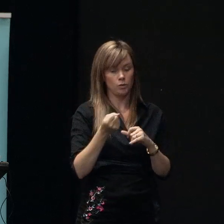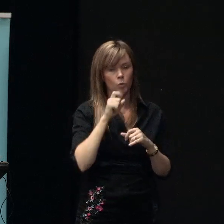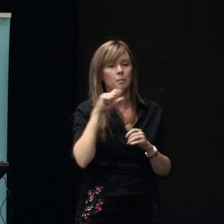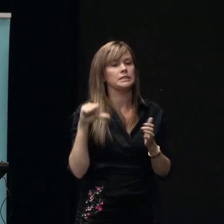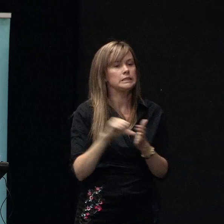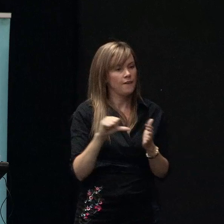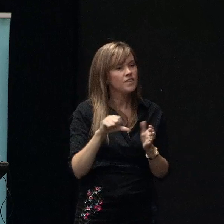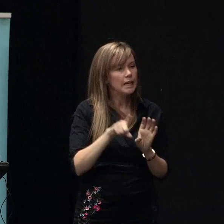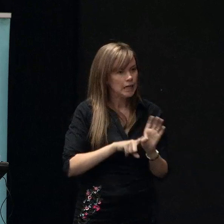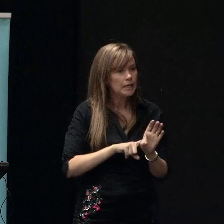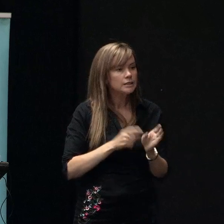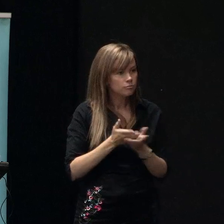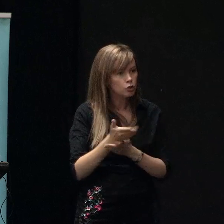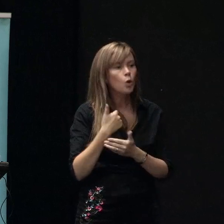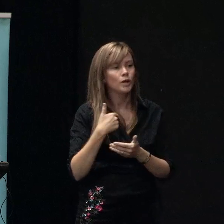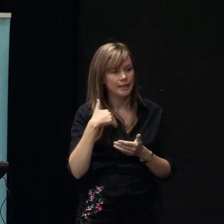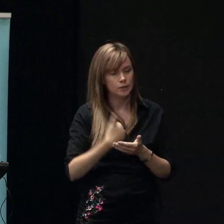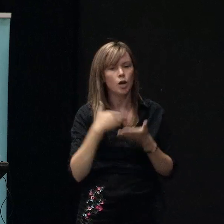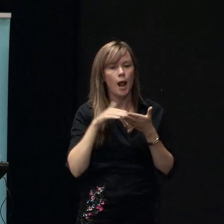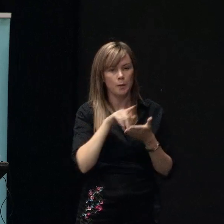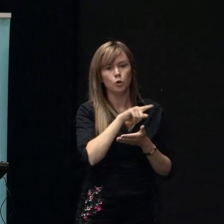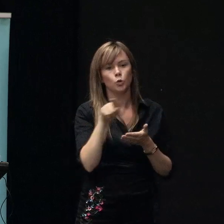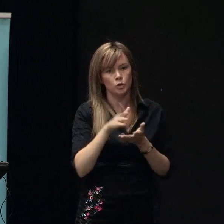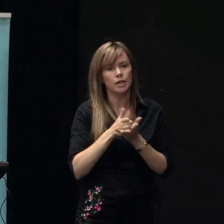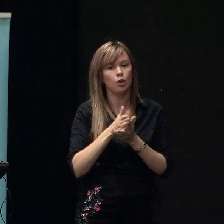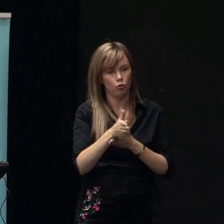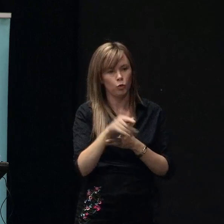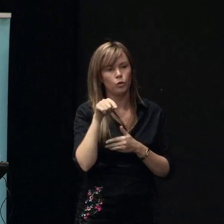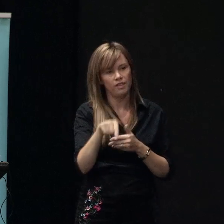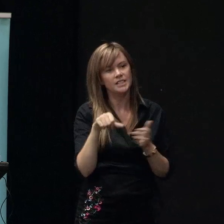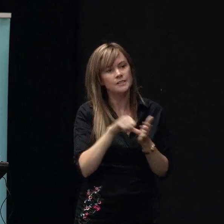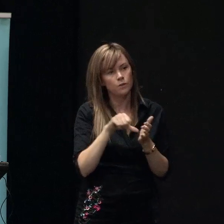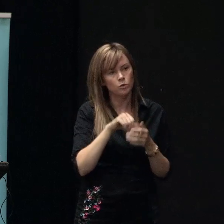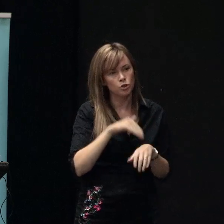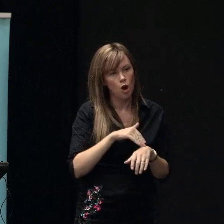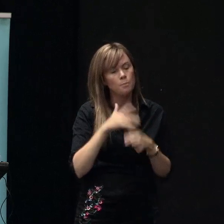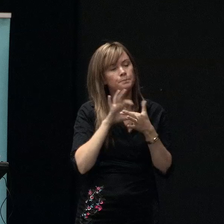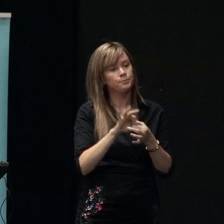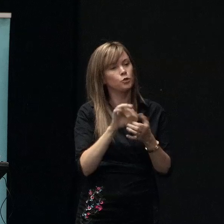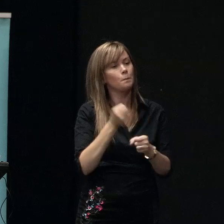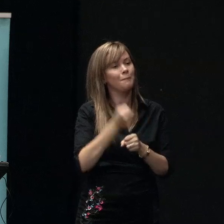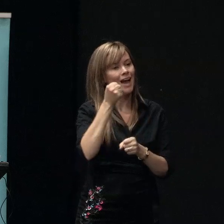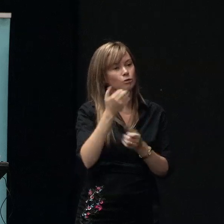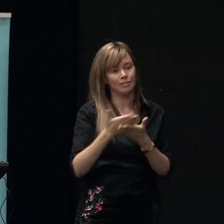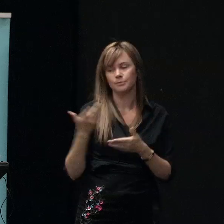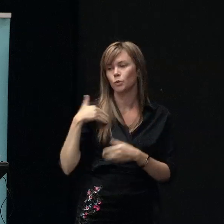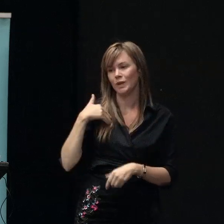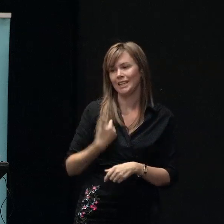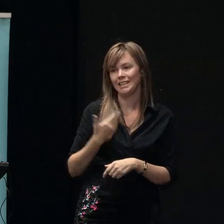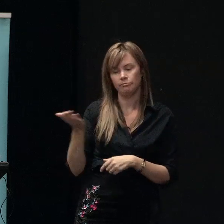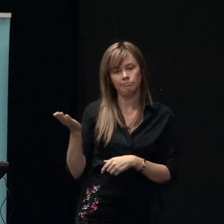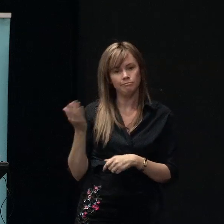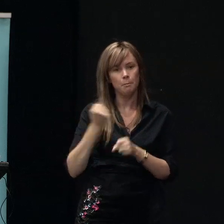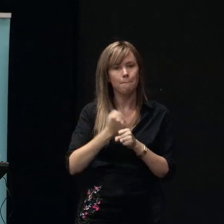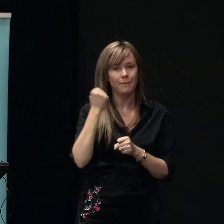we just need to help you get through that difficulty and in terms of banks we need them and